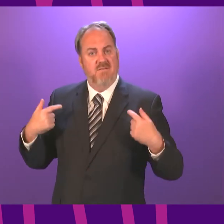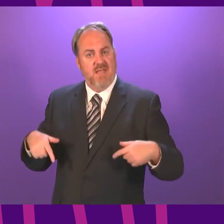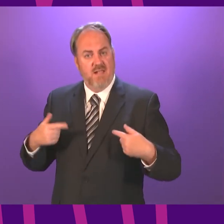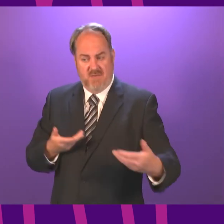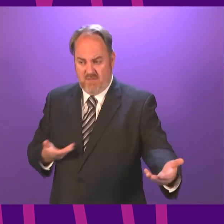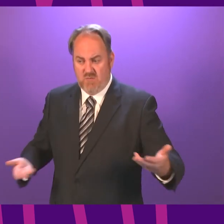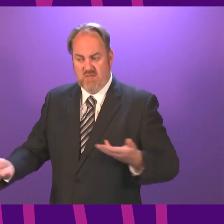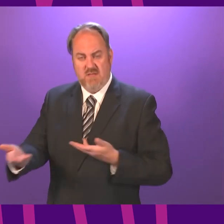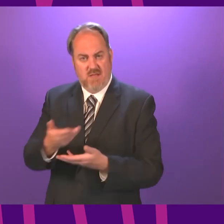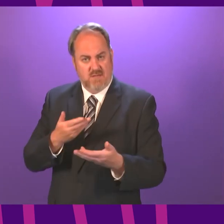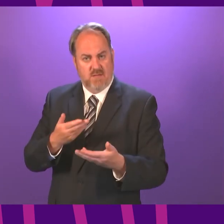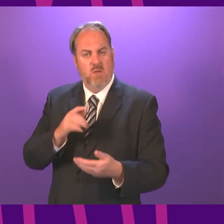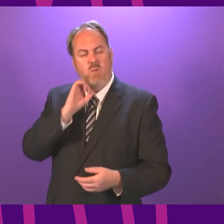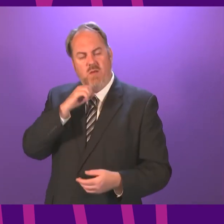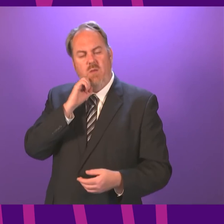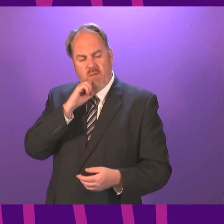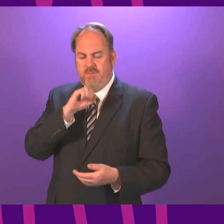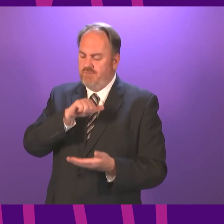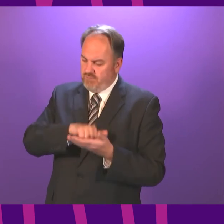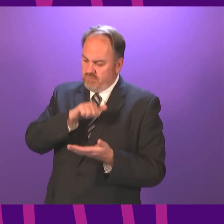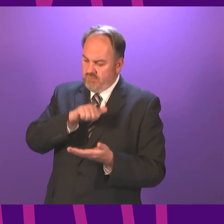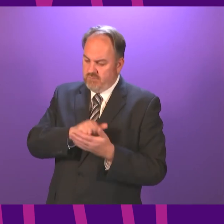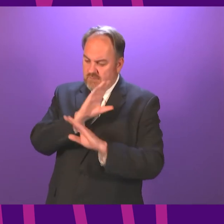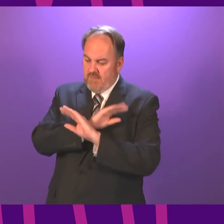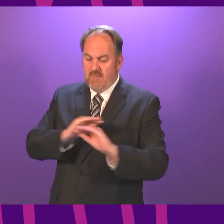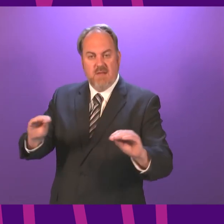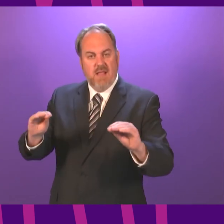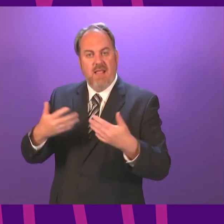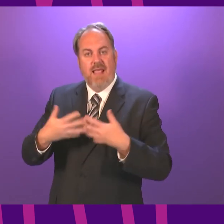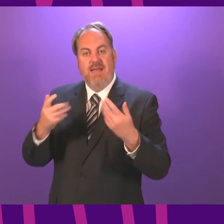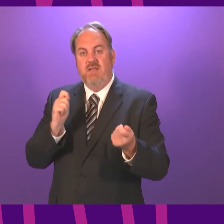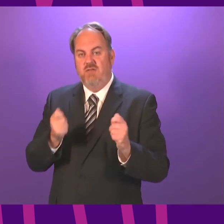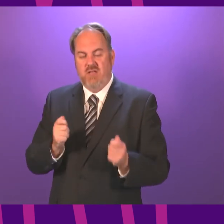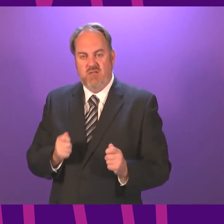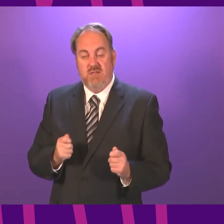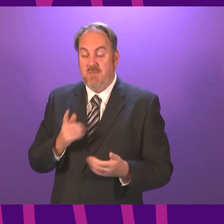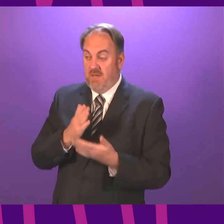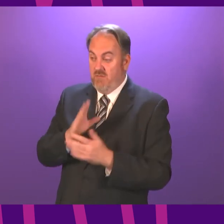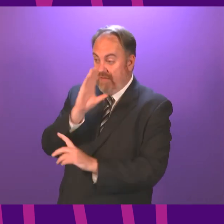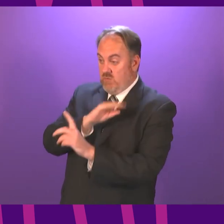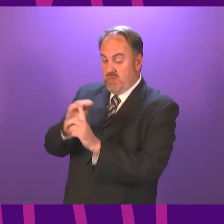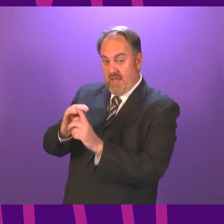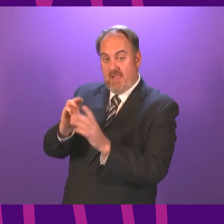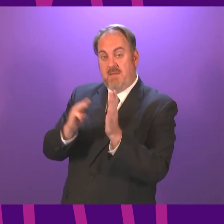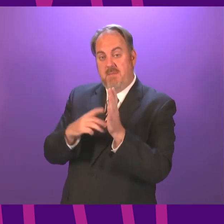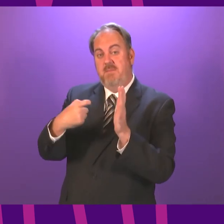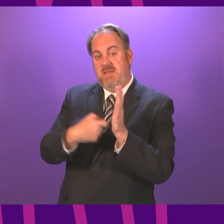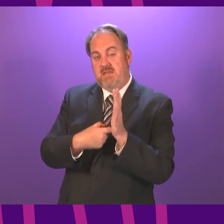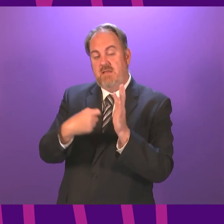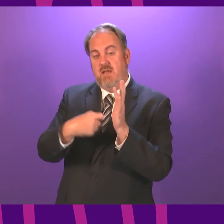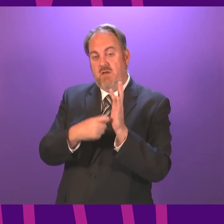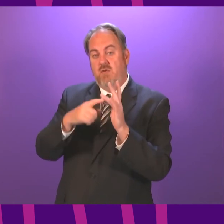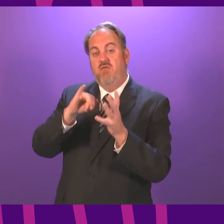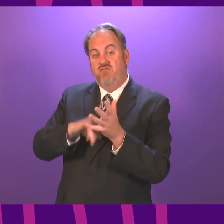to make sure that we properly advise Parliament of changes but what I would say to Mr Ross again is that Government initiated